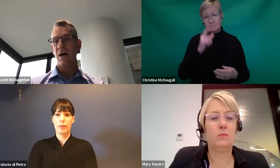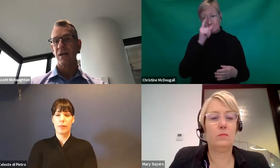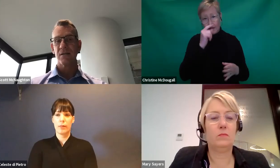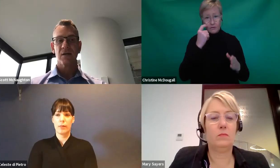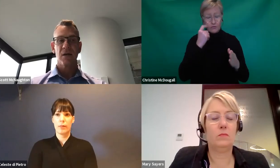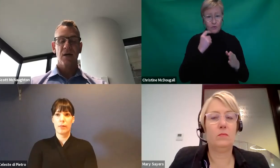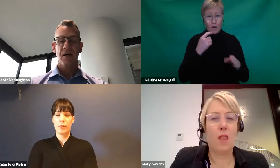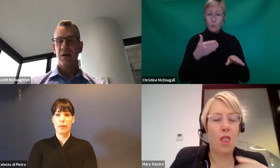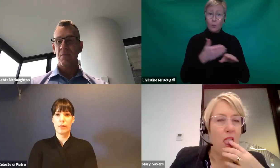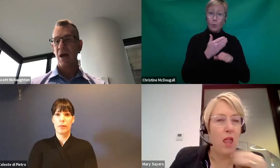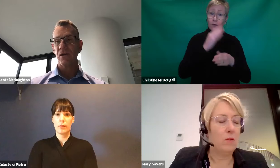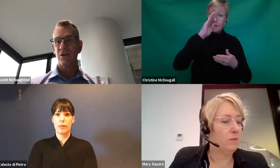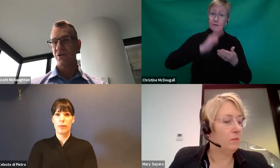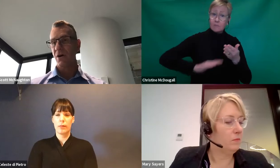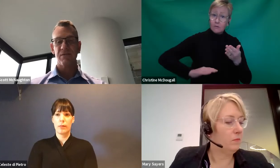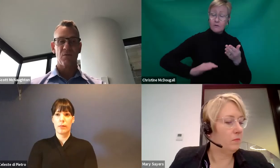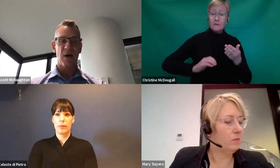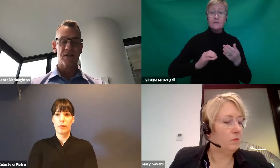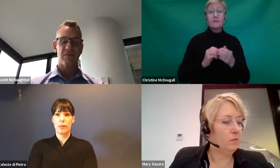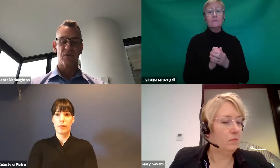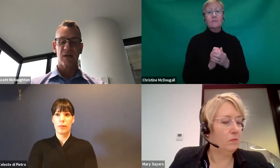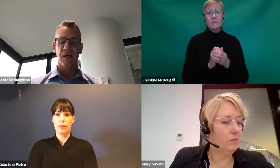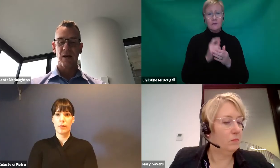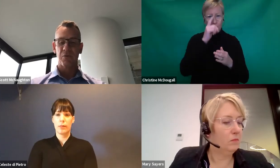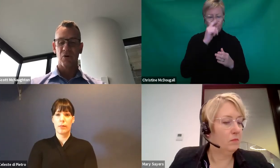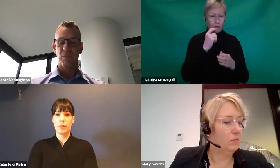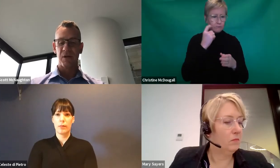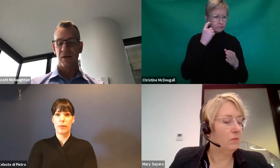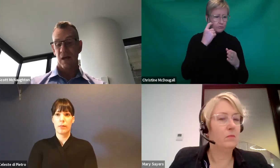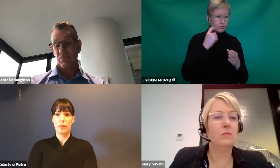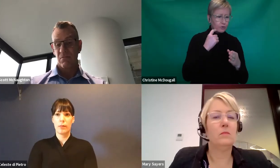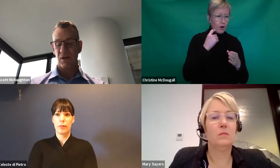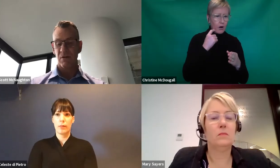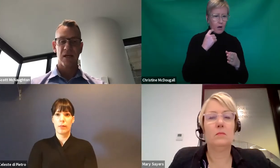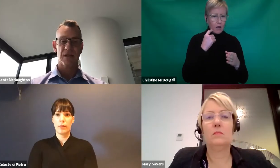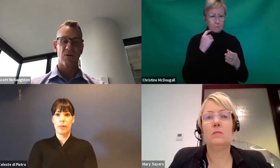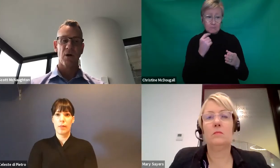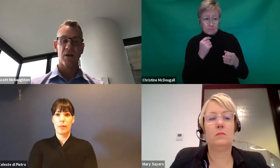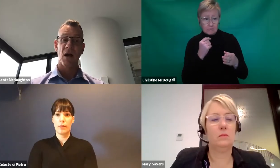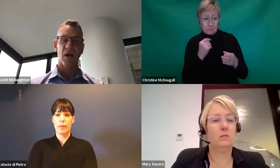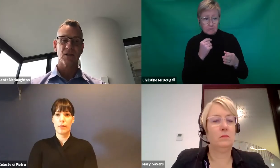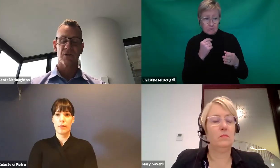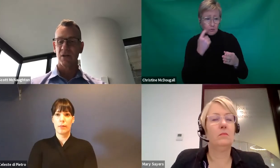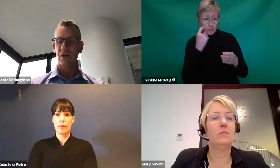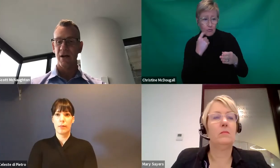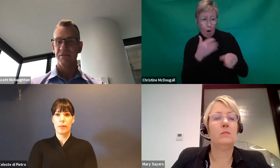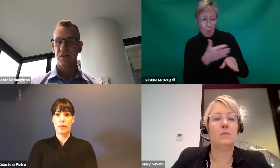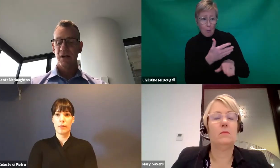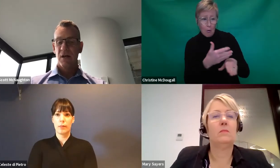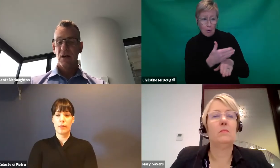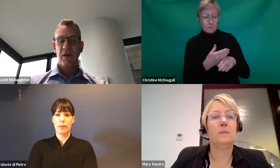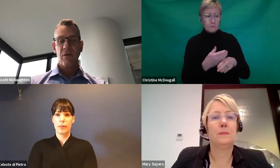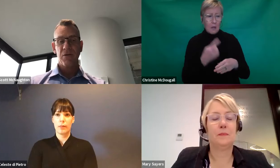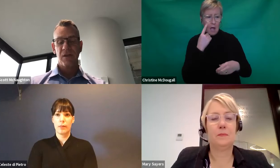different ways, how you can try different ways of doing employment and, you know, testing what you might like to do in your life.